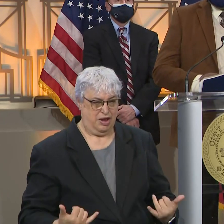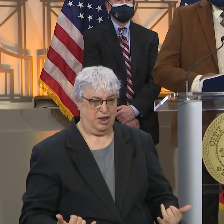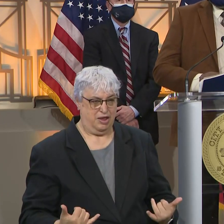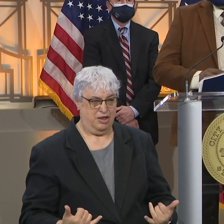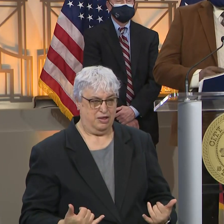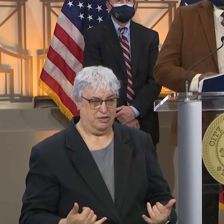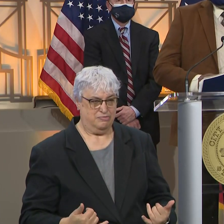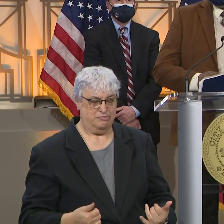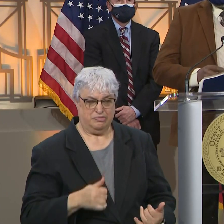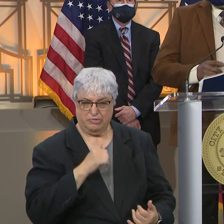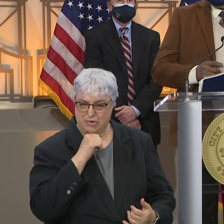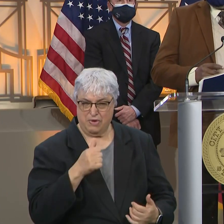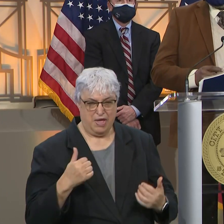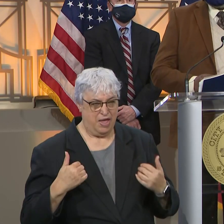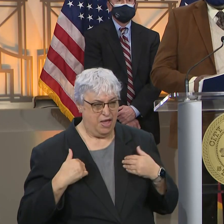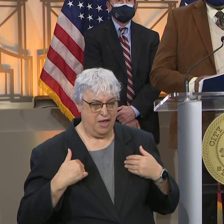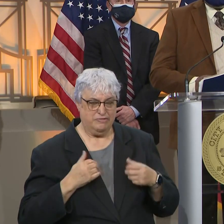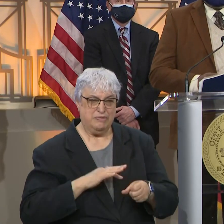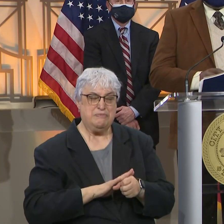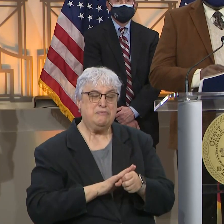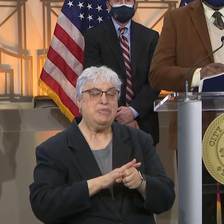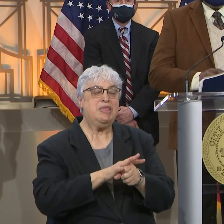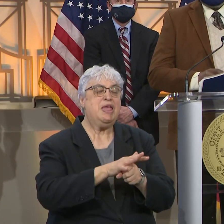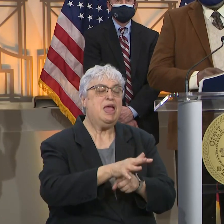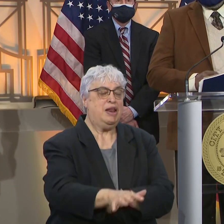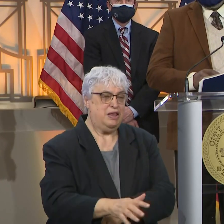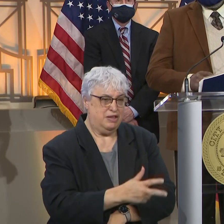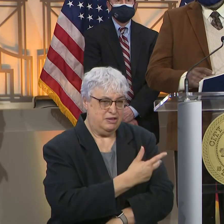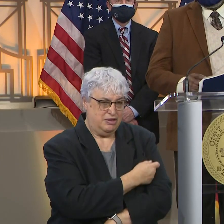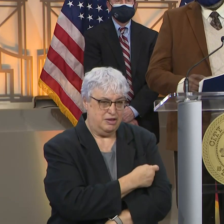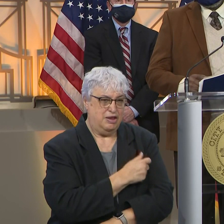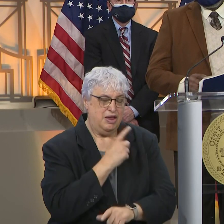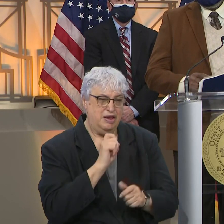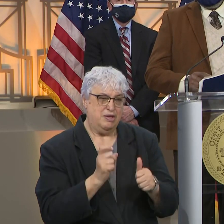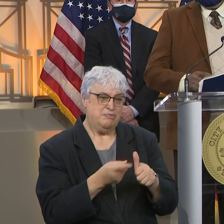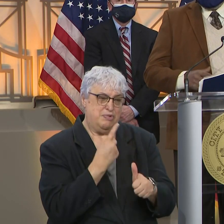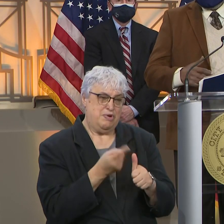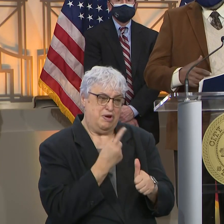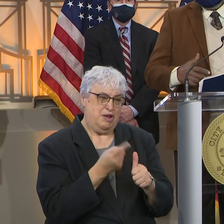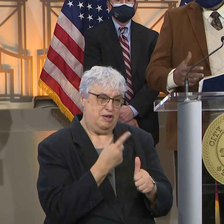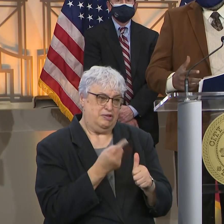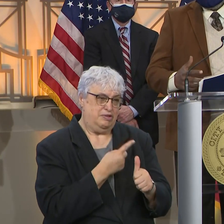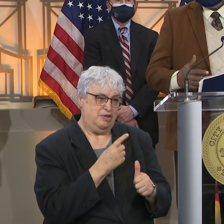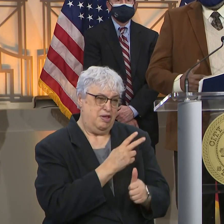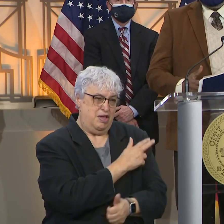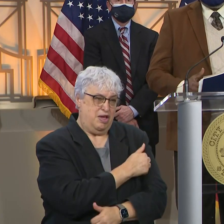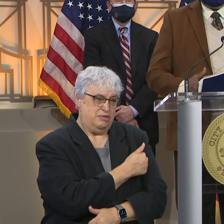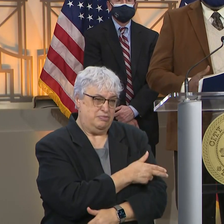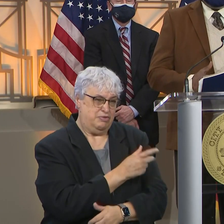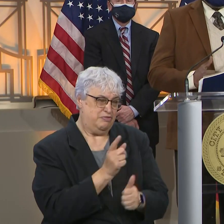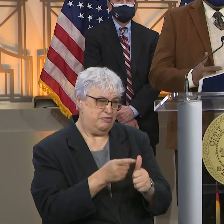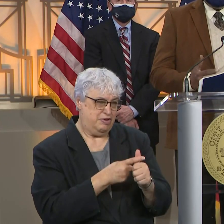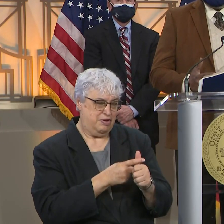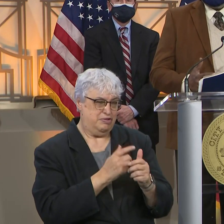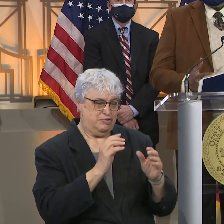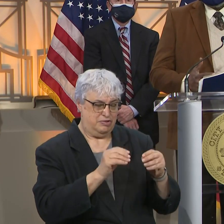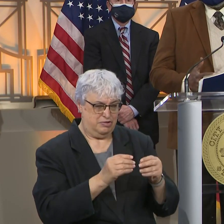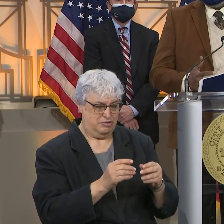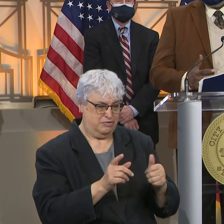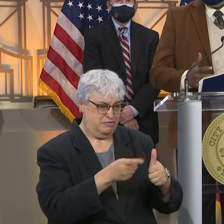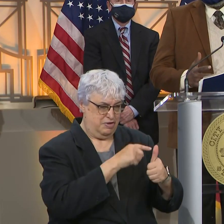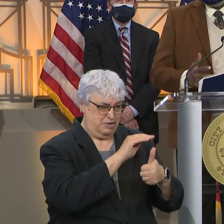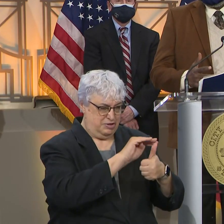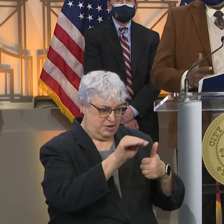the lack of availability of vaccine and the need to prioritize, initially hospitals got it, then they expanded